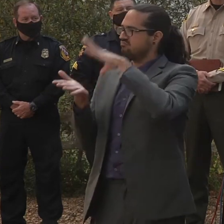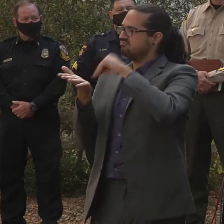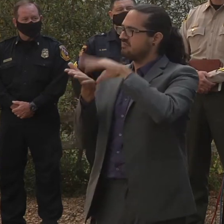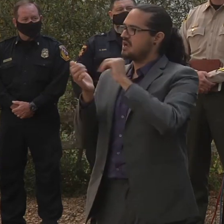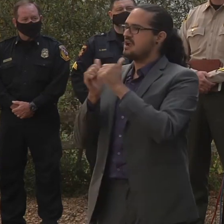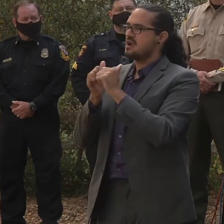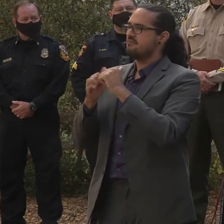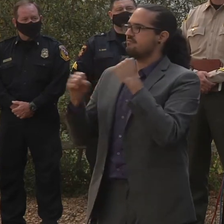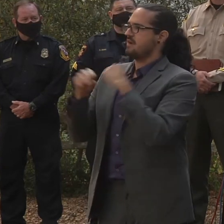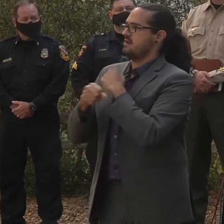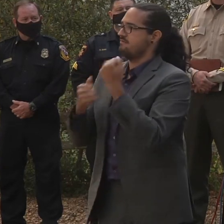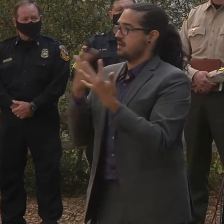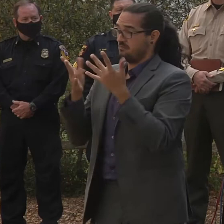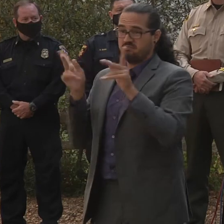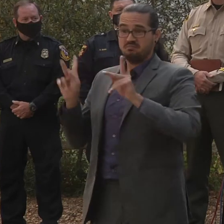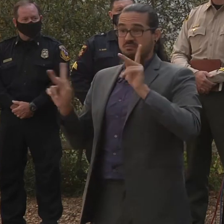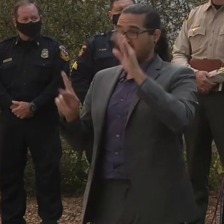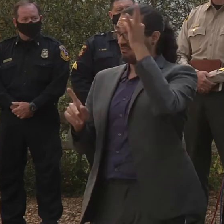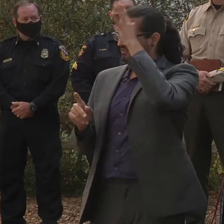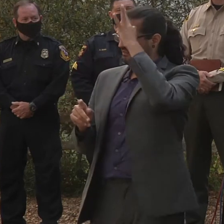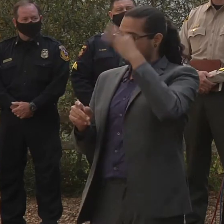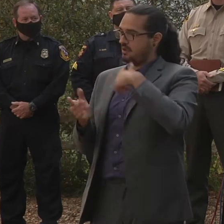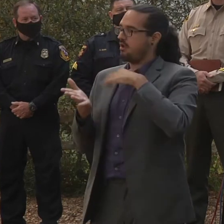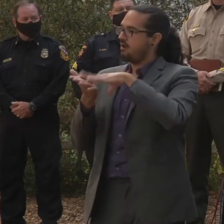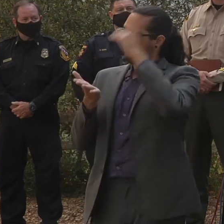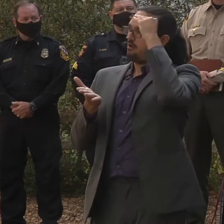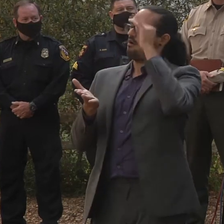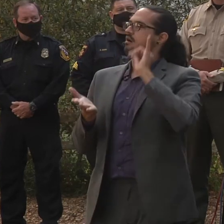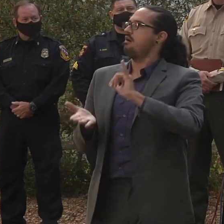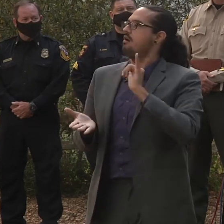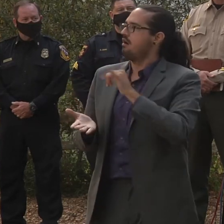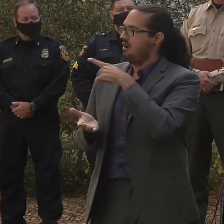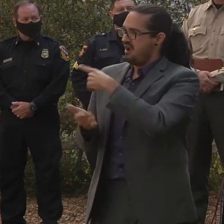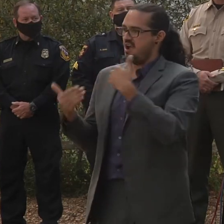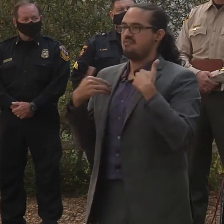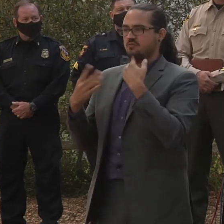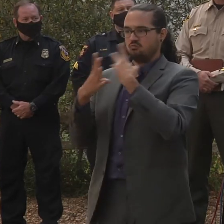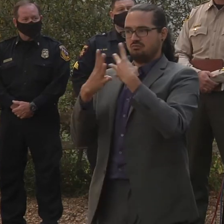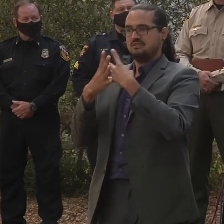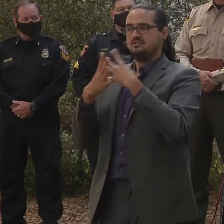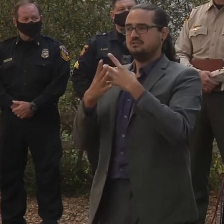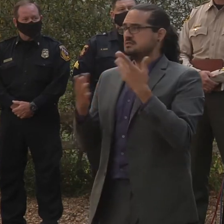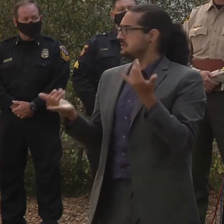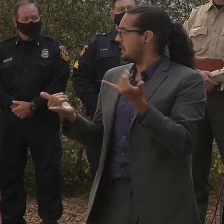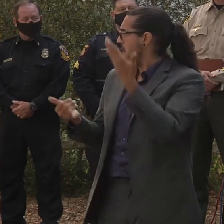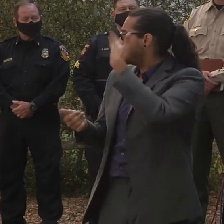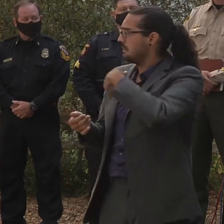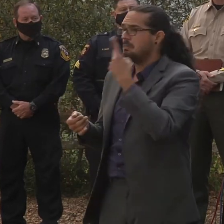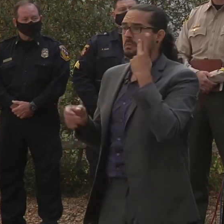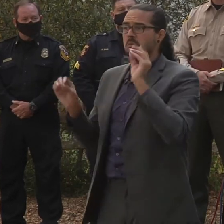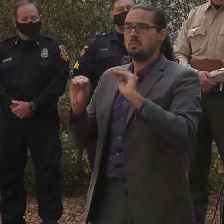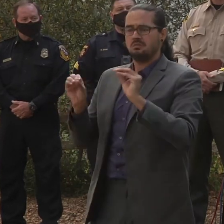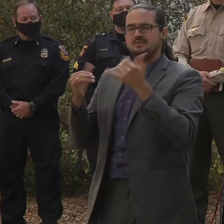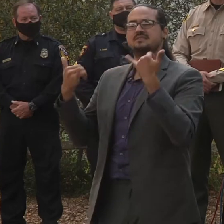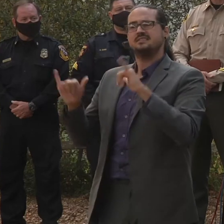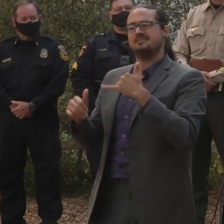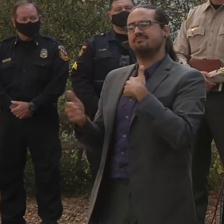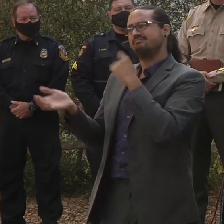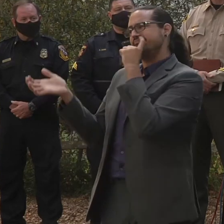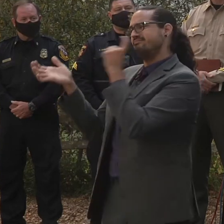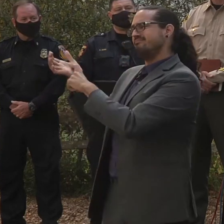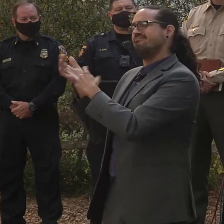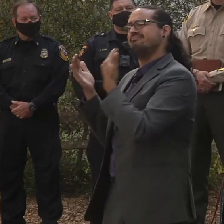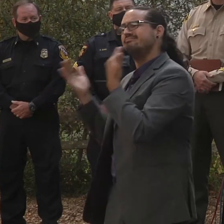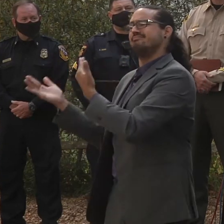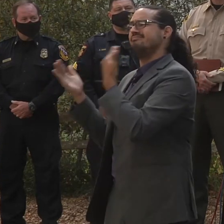and I didn't. And although they're not here, I want to thank them for doing their fair share as well.